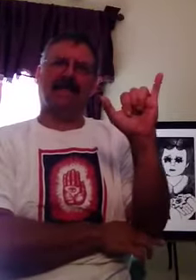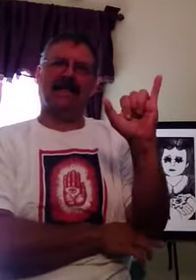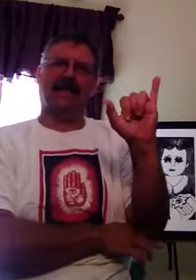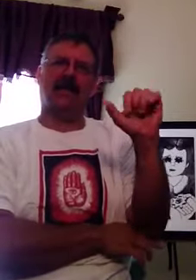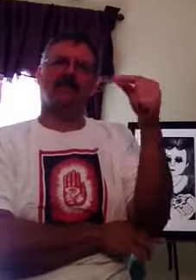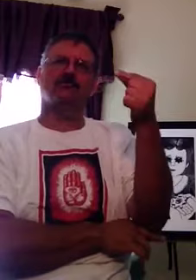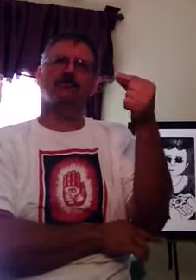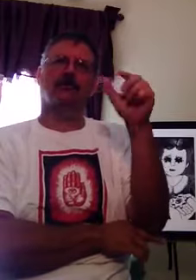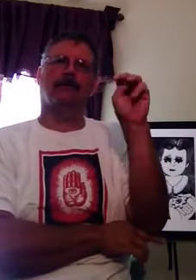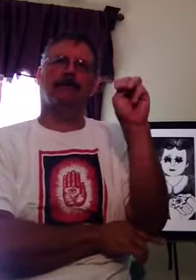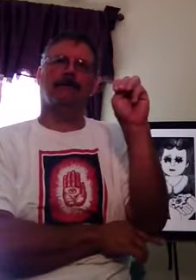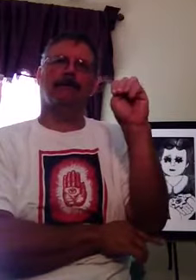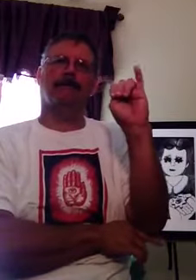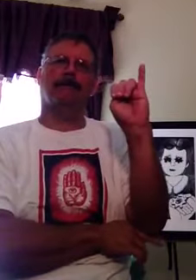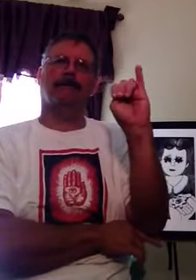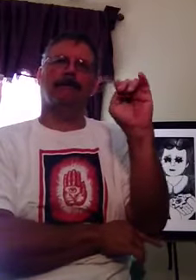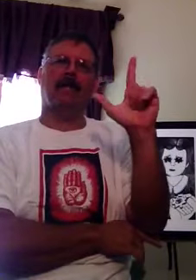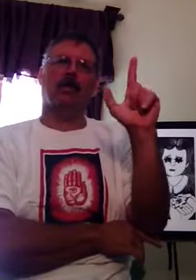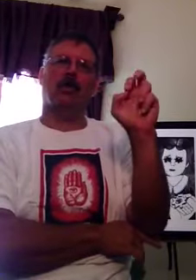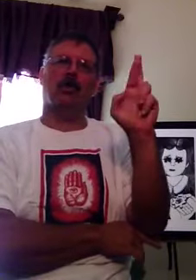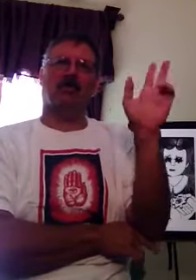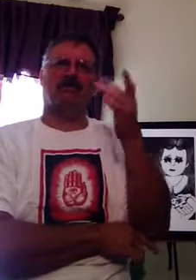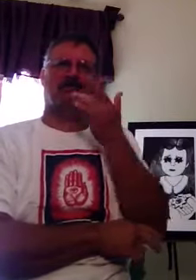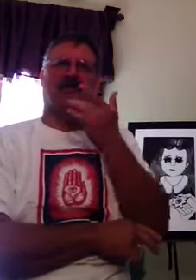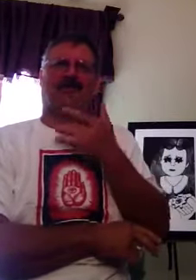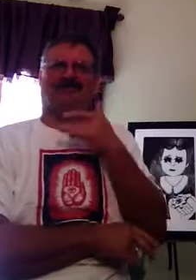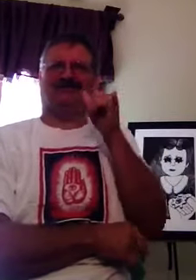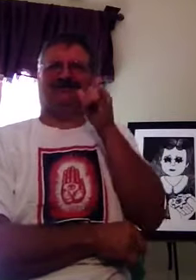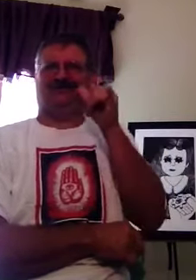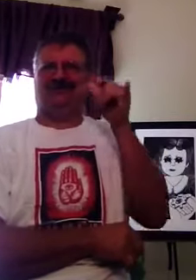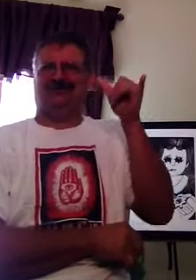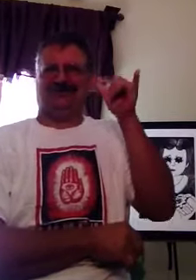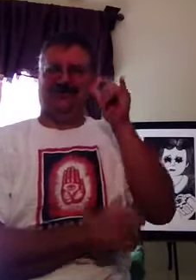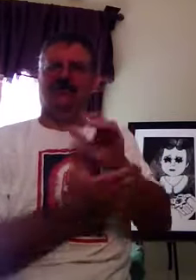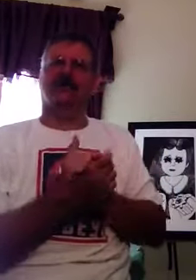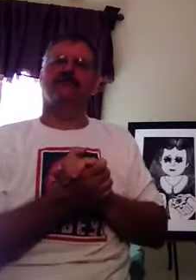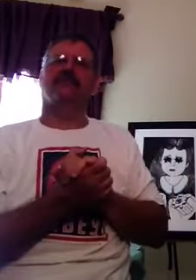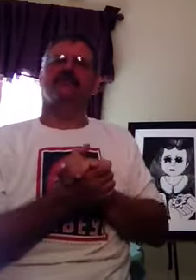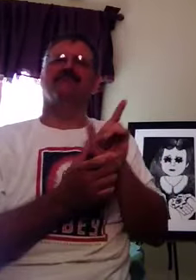So, let's I'm